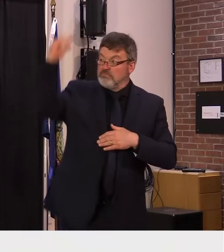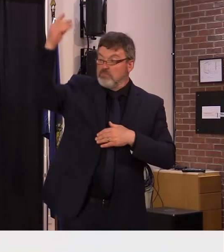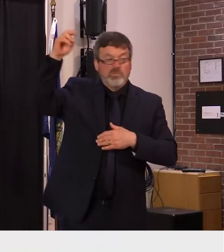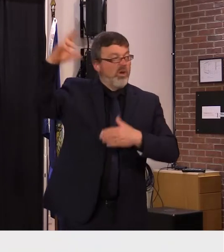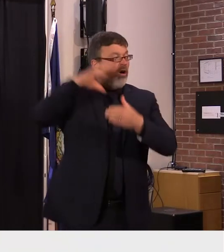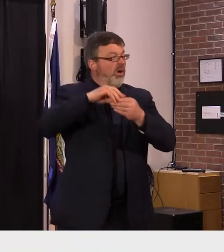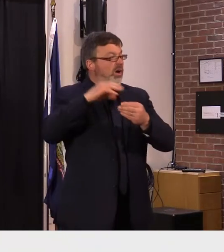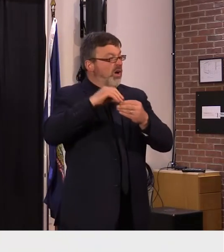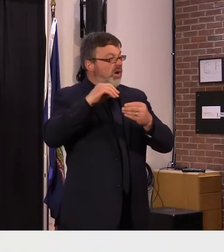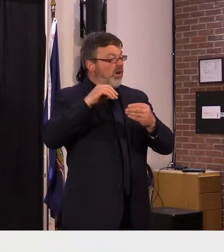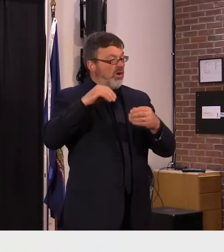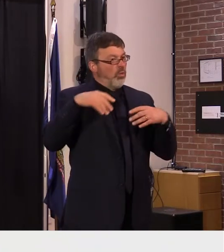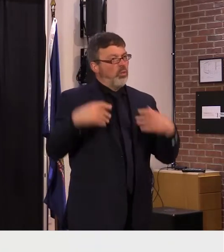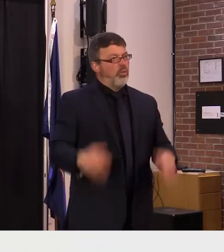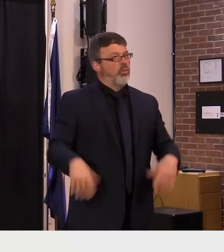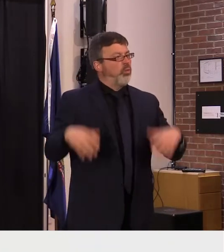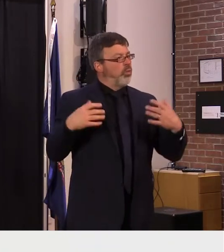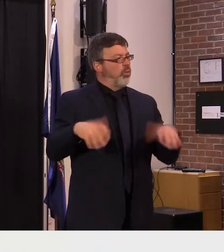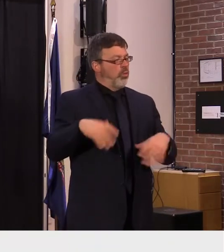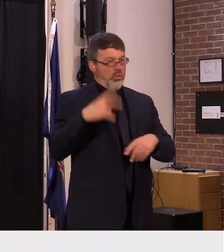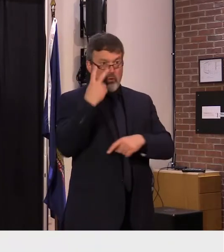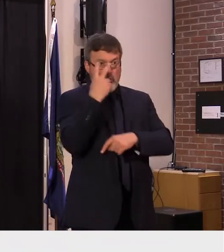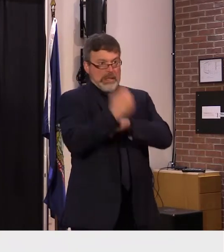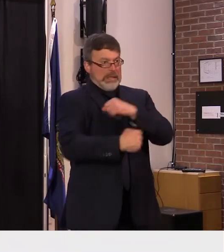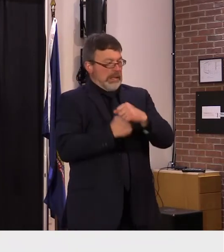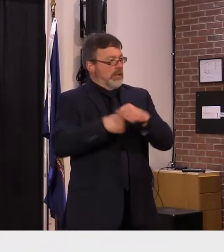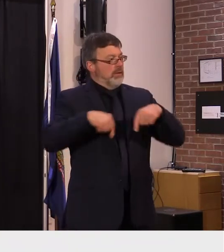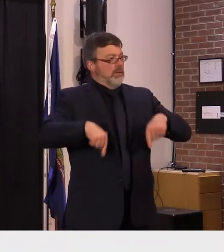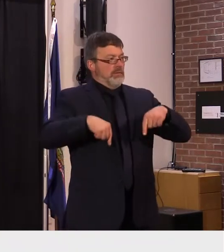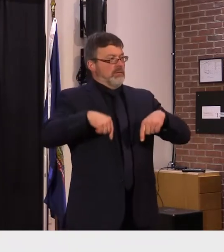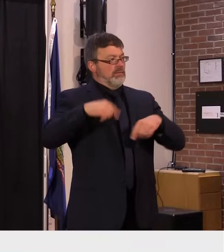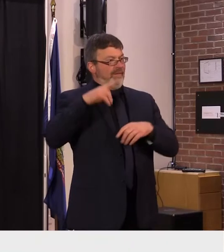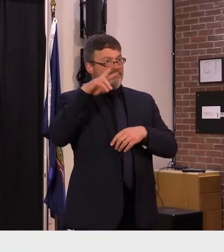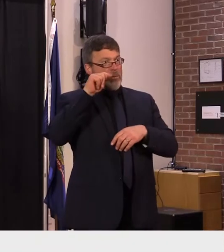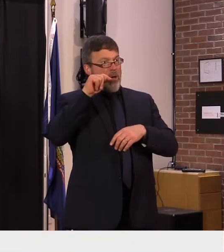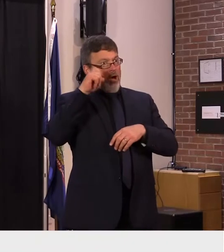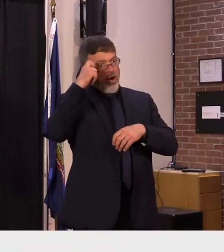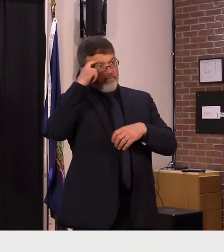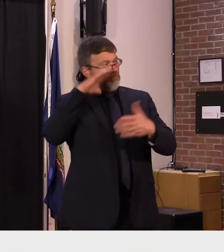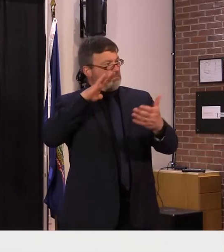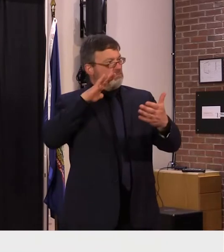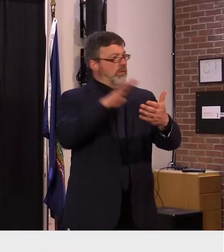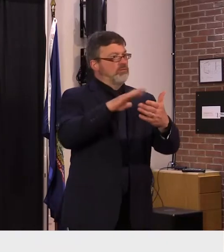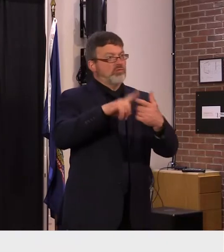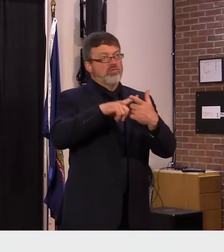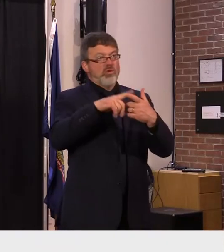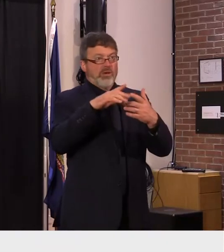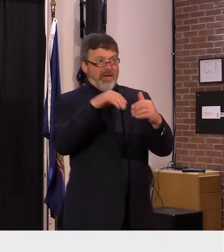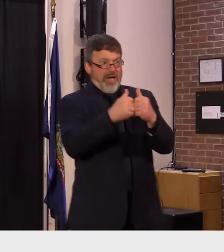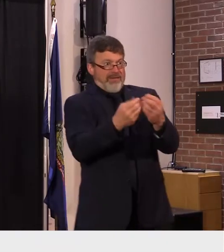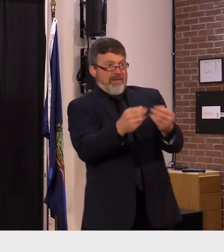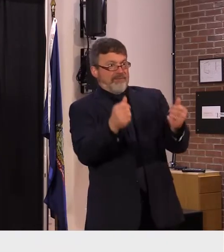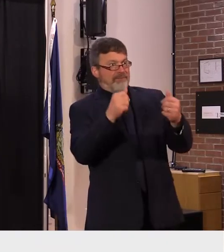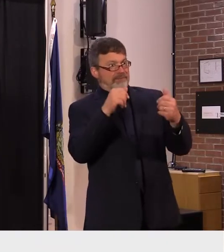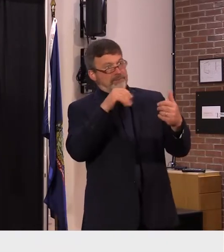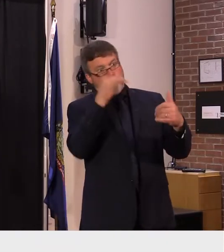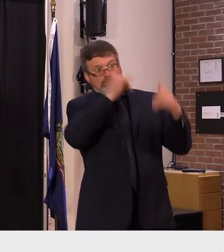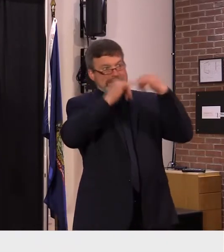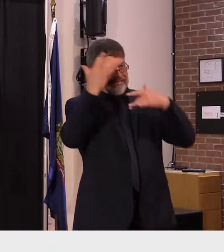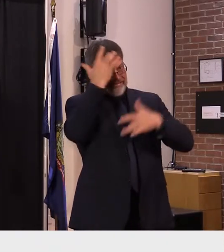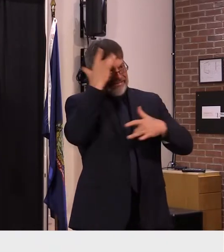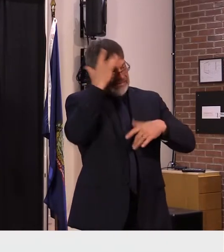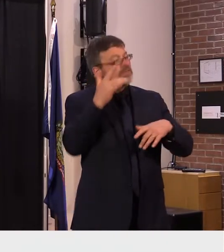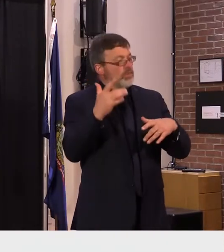come we've made great strides from vaccines being the most significant to begin with and then all the treatment